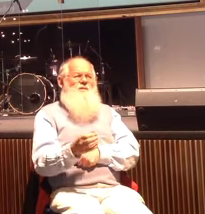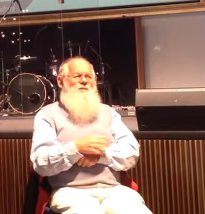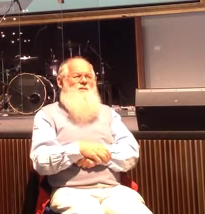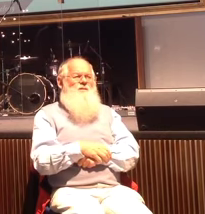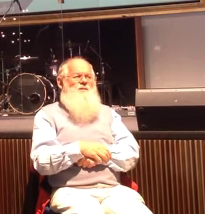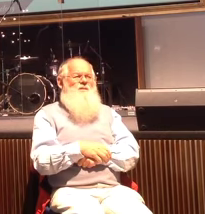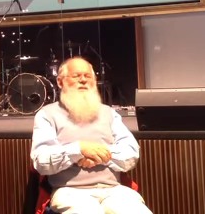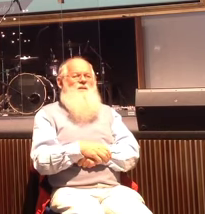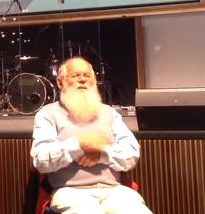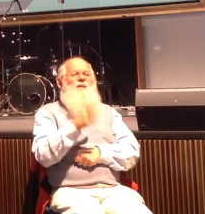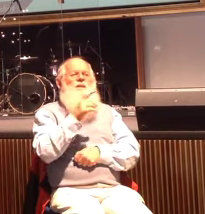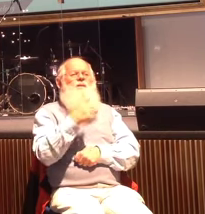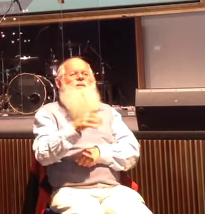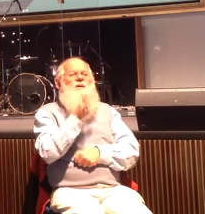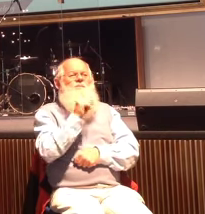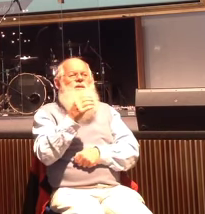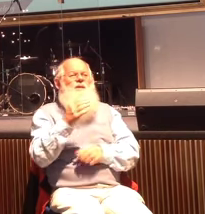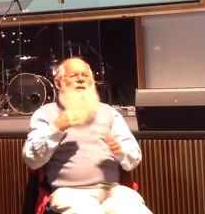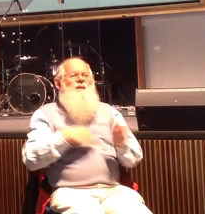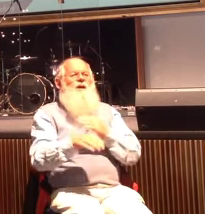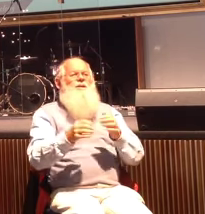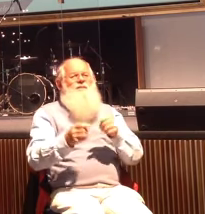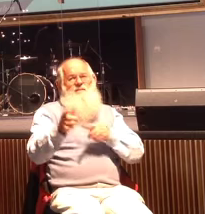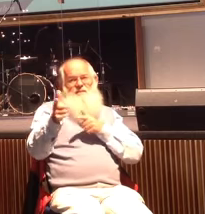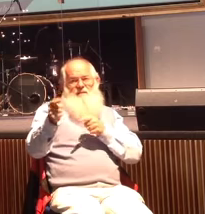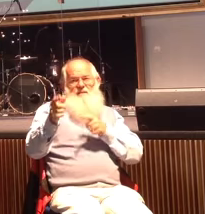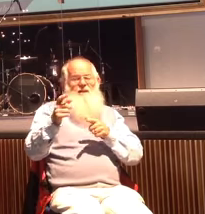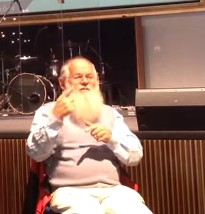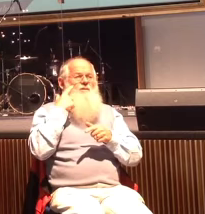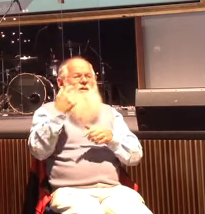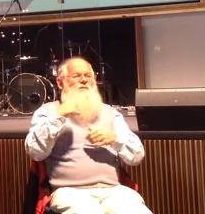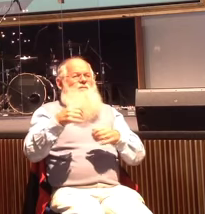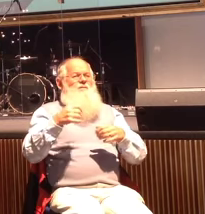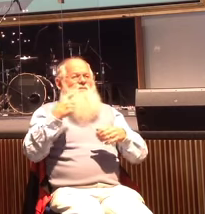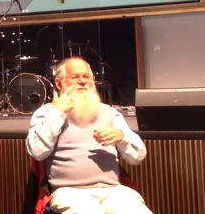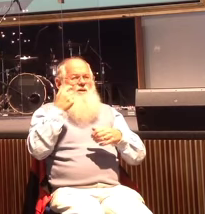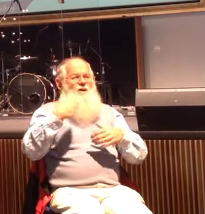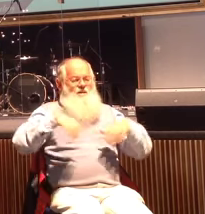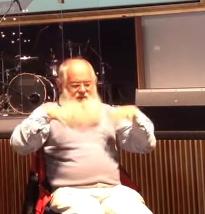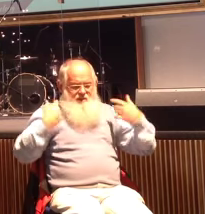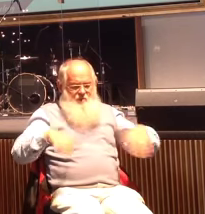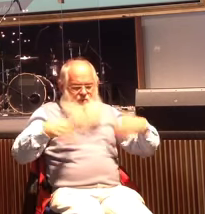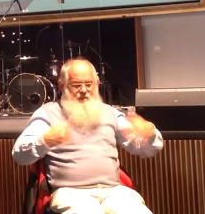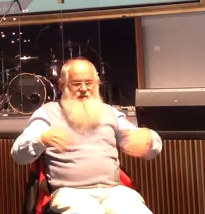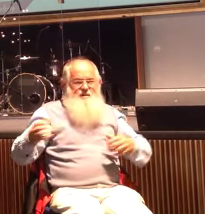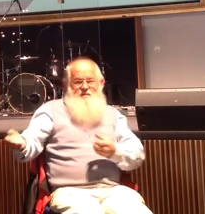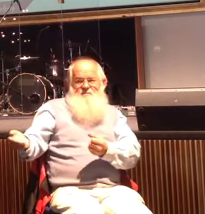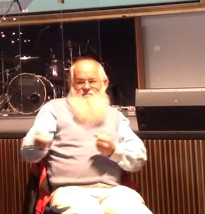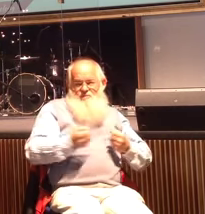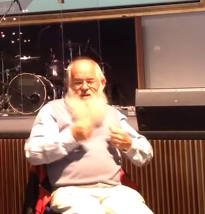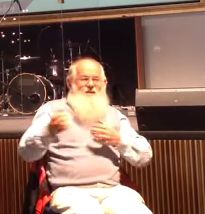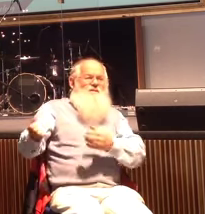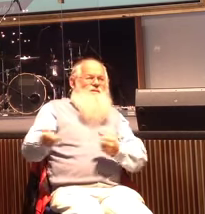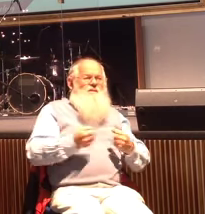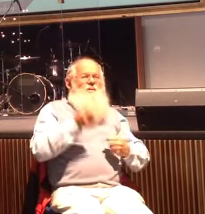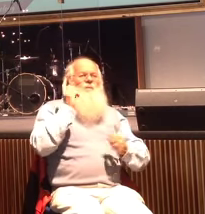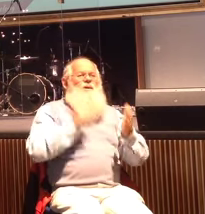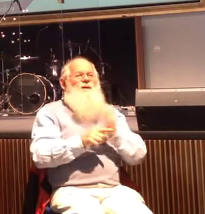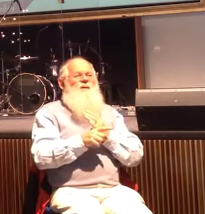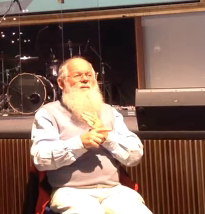Desmond ran into the gunfire to find the wounded to be able to drag them to safety. Now what had happened is the battle had gone all